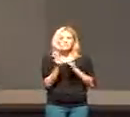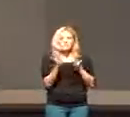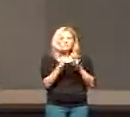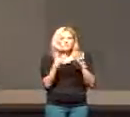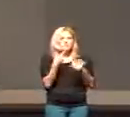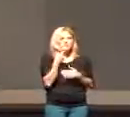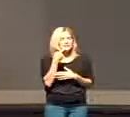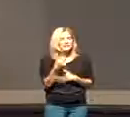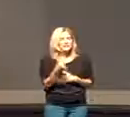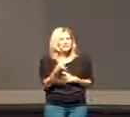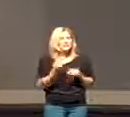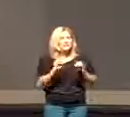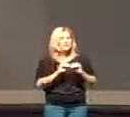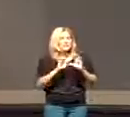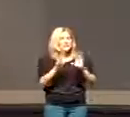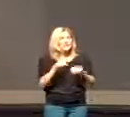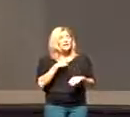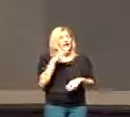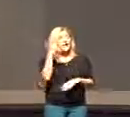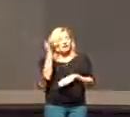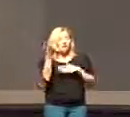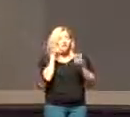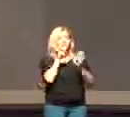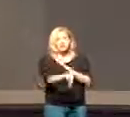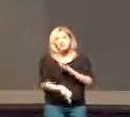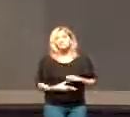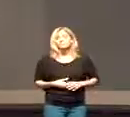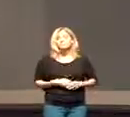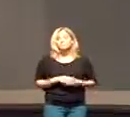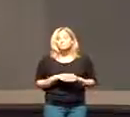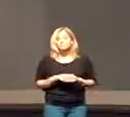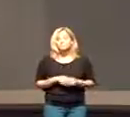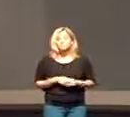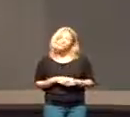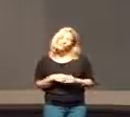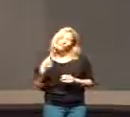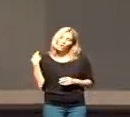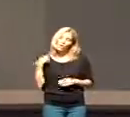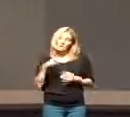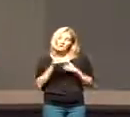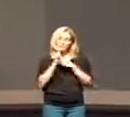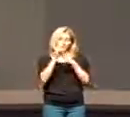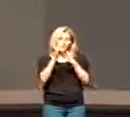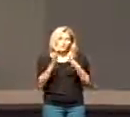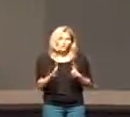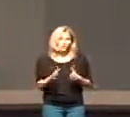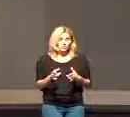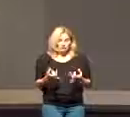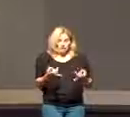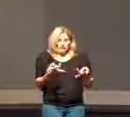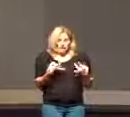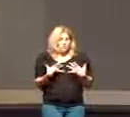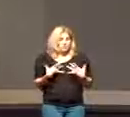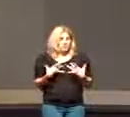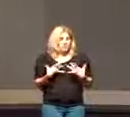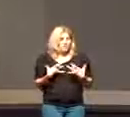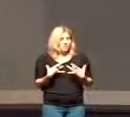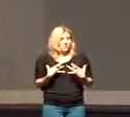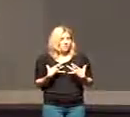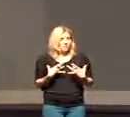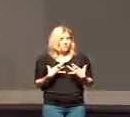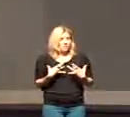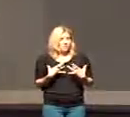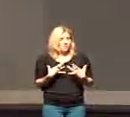says that Jesus said plainly, I am going to be killed. The religious leaders who hate me are